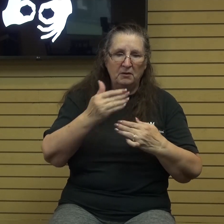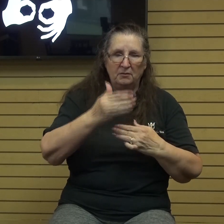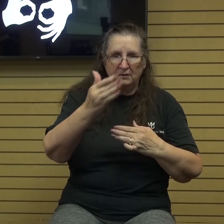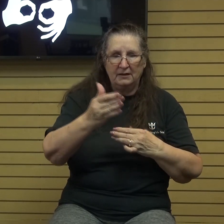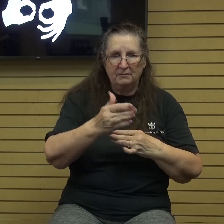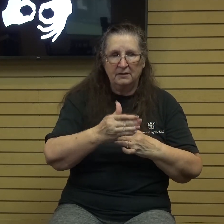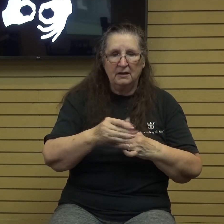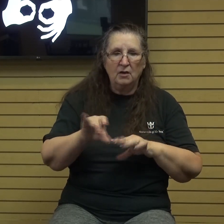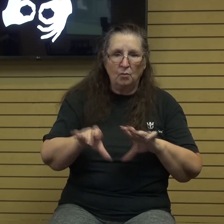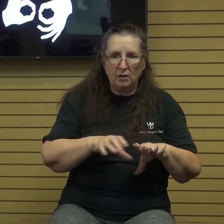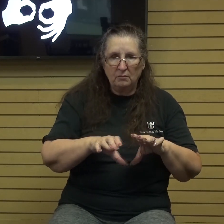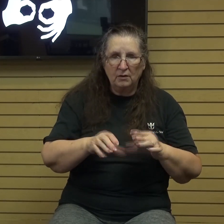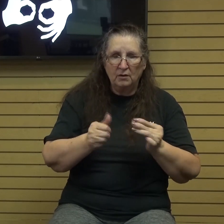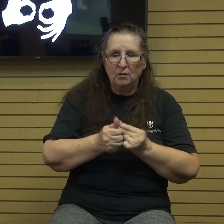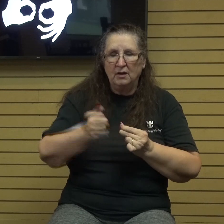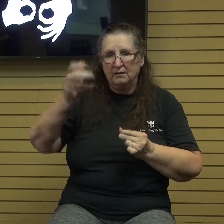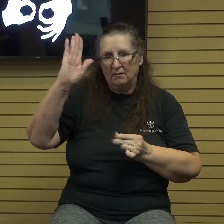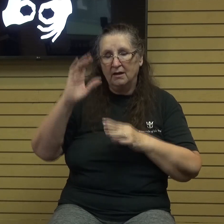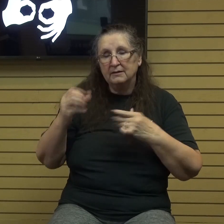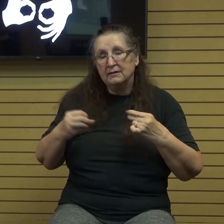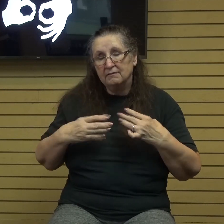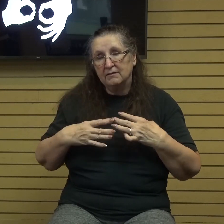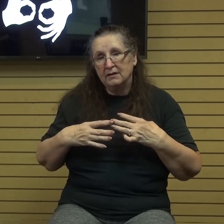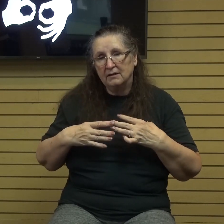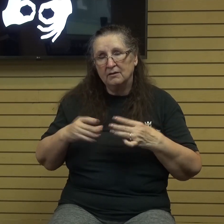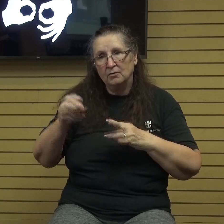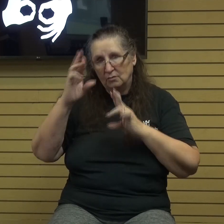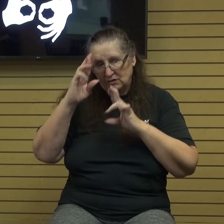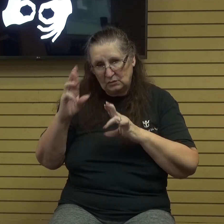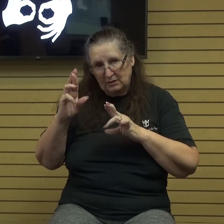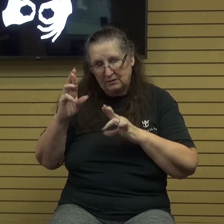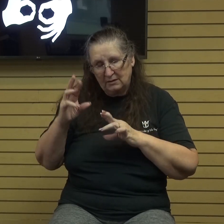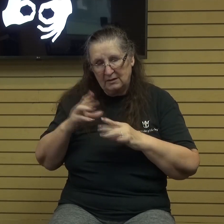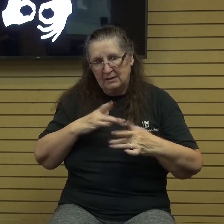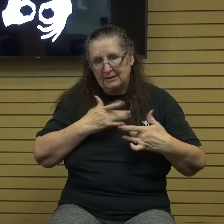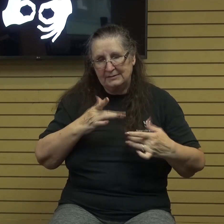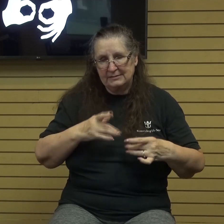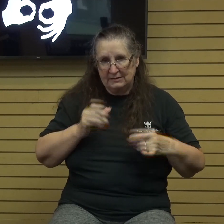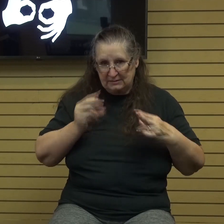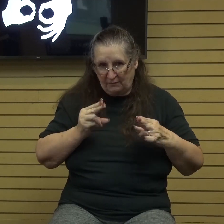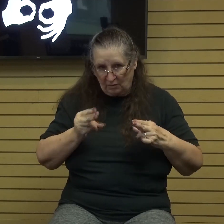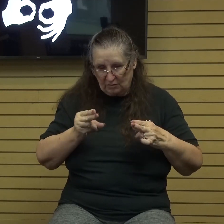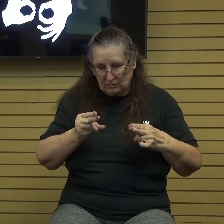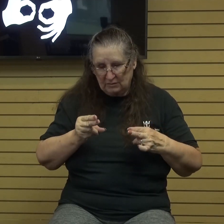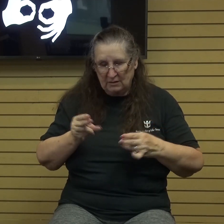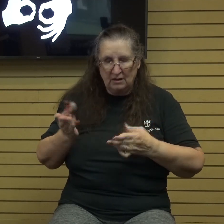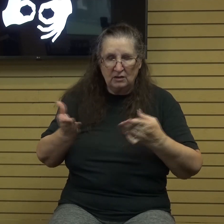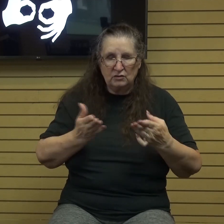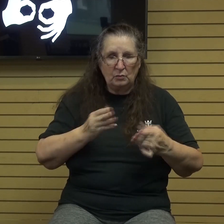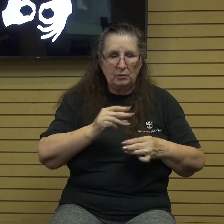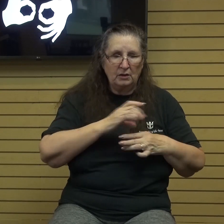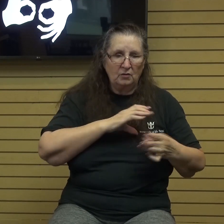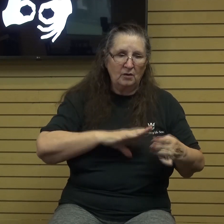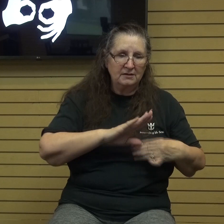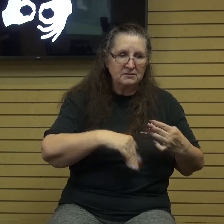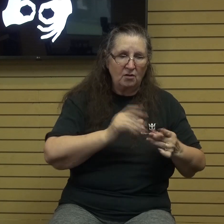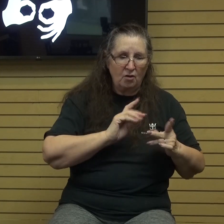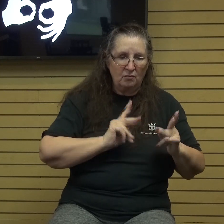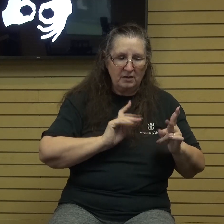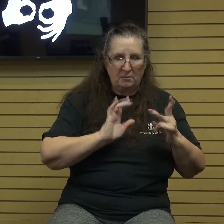move with godly fear, with a sense of urgency to bring Christ to everyone around us, God